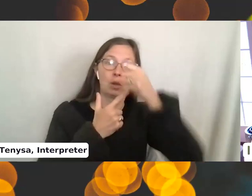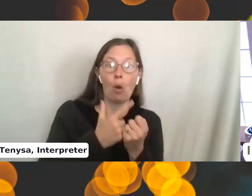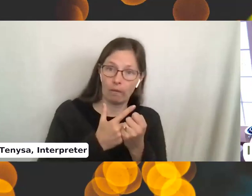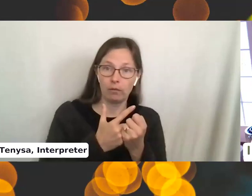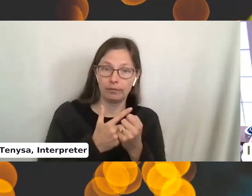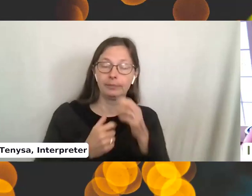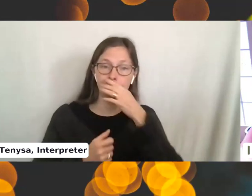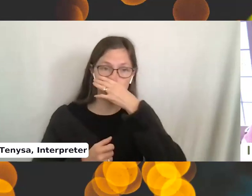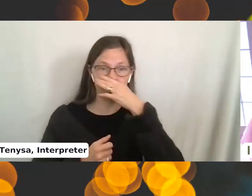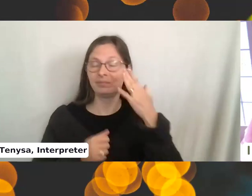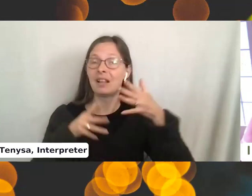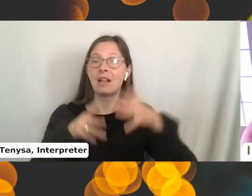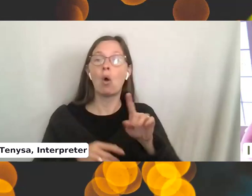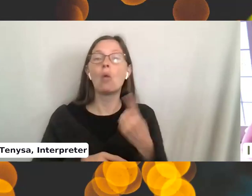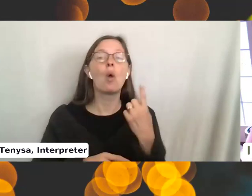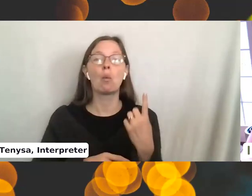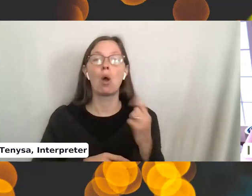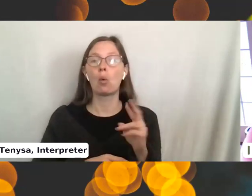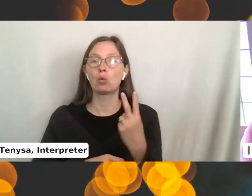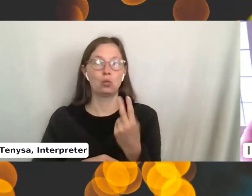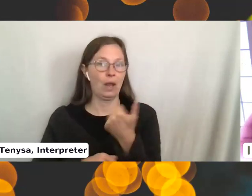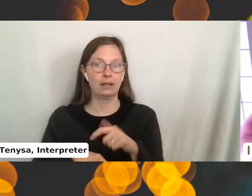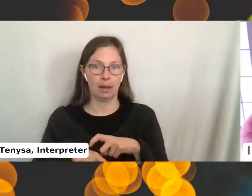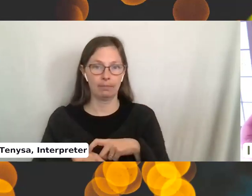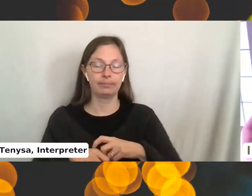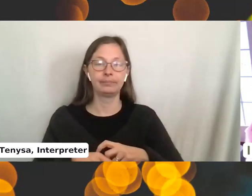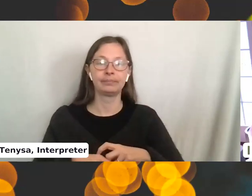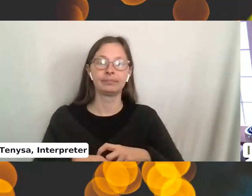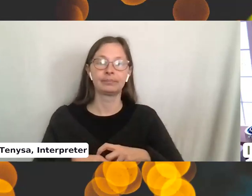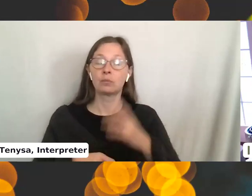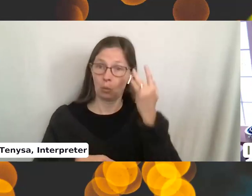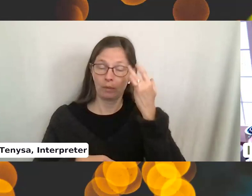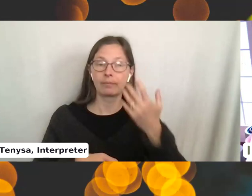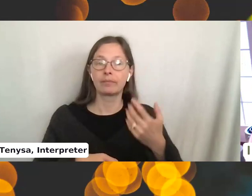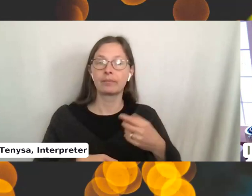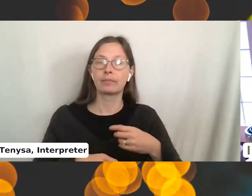So you only have one or two stitches on the needle at any given time because you're taking